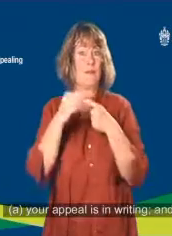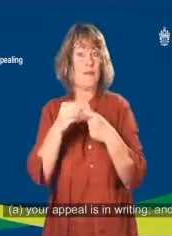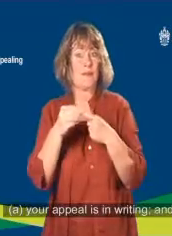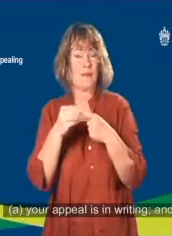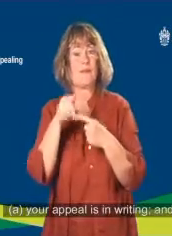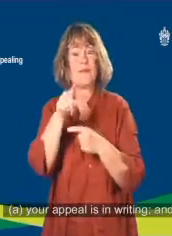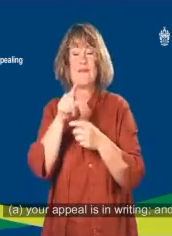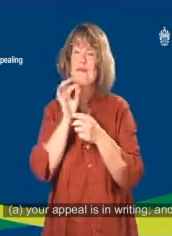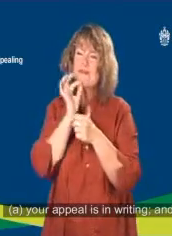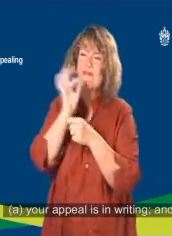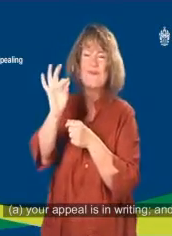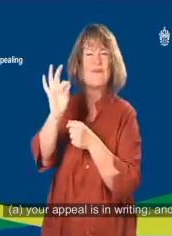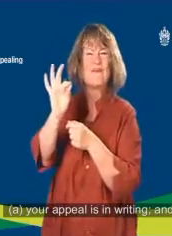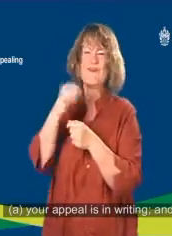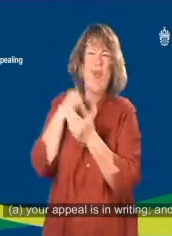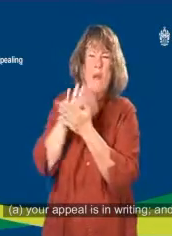a your appeal is in writing